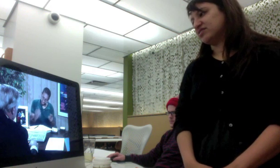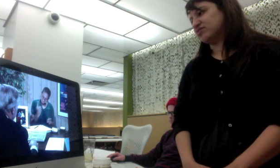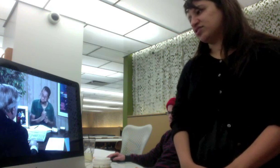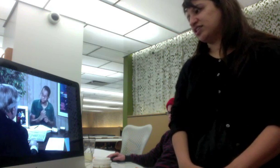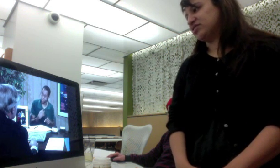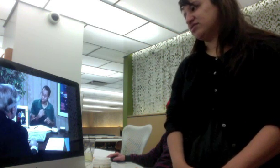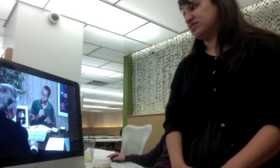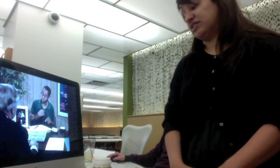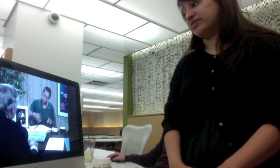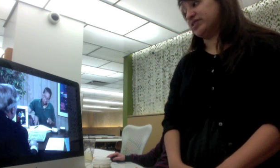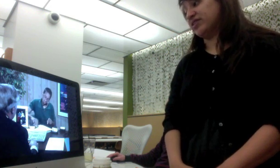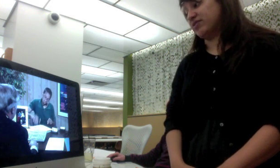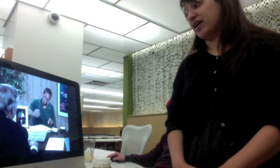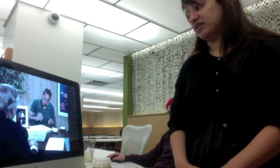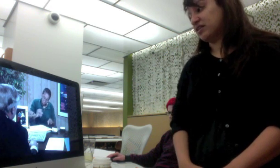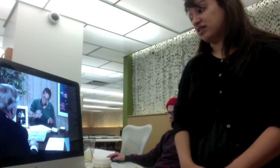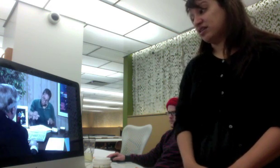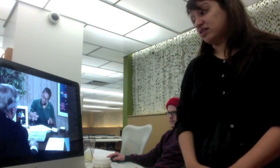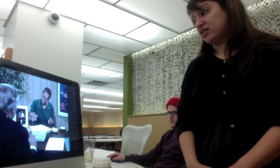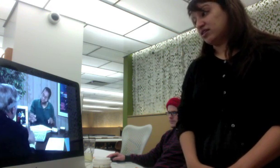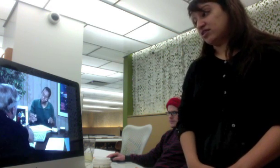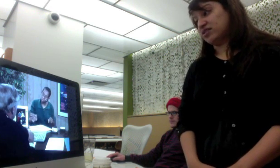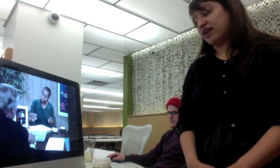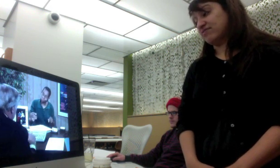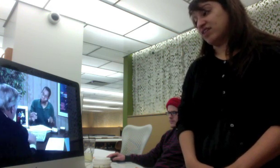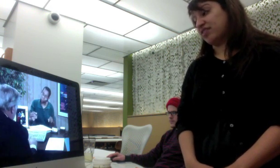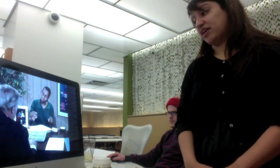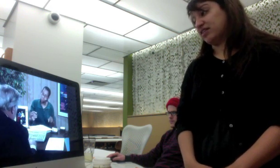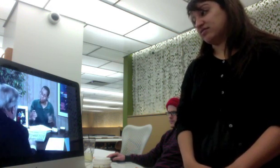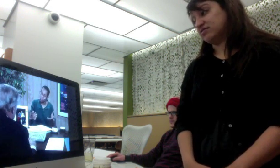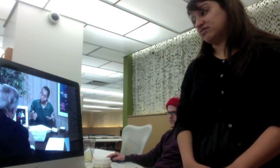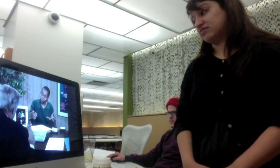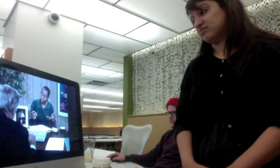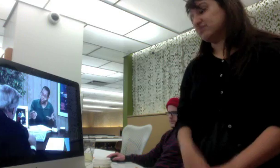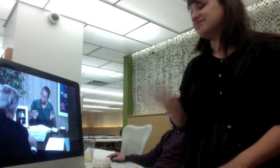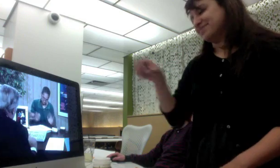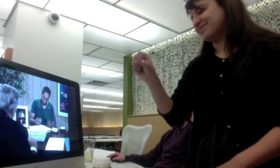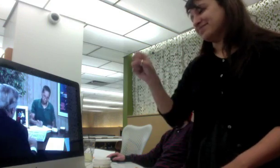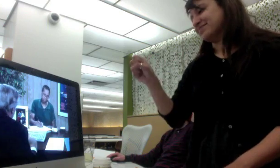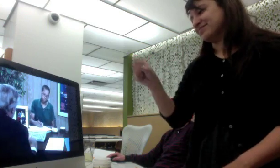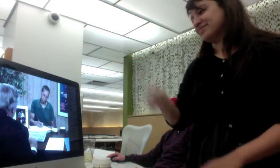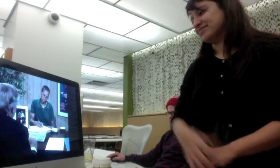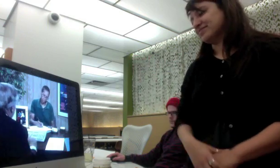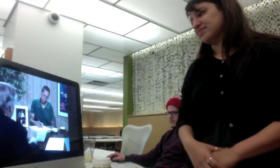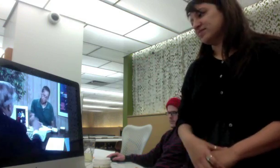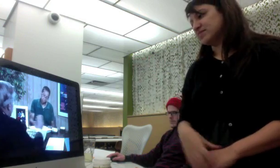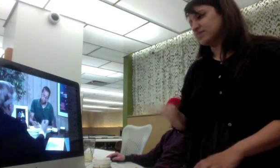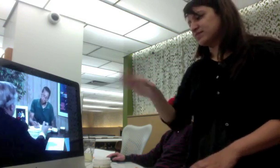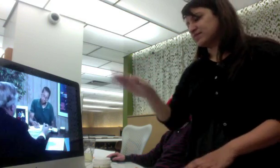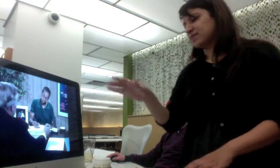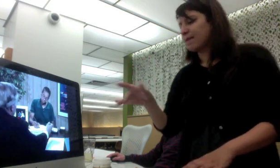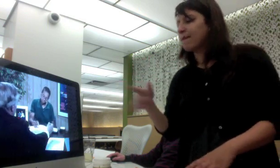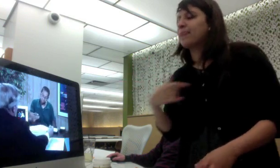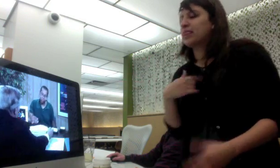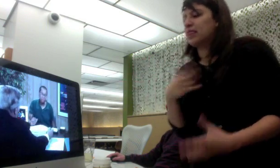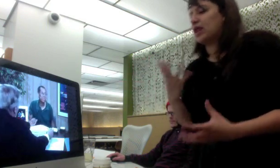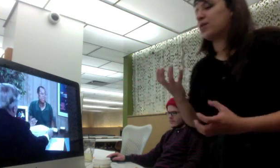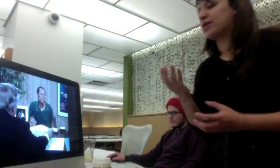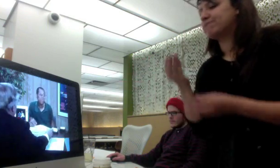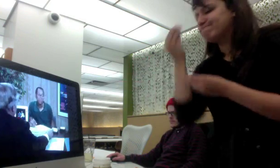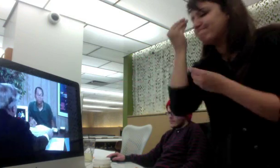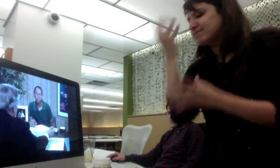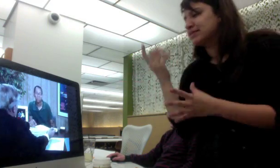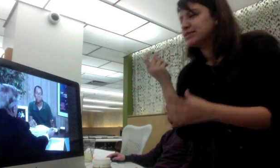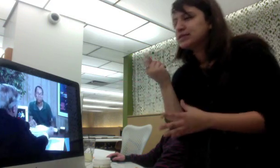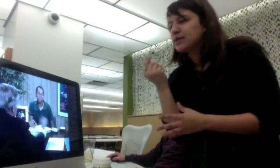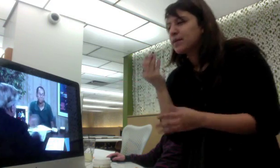nothing, so should I just, zero, zero, right? I have nothing. Yes, let me just tell you a little more